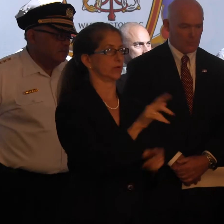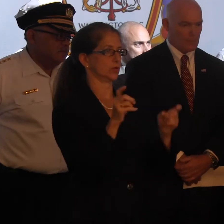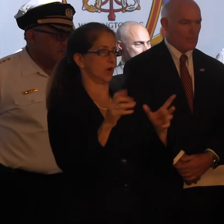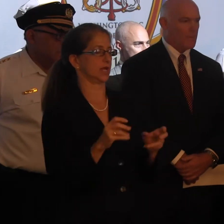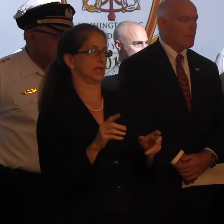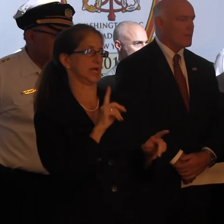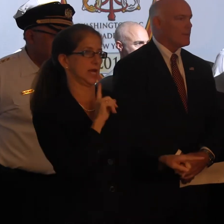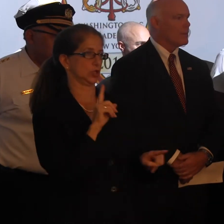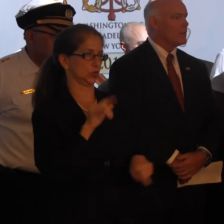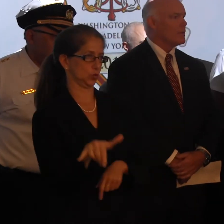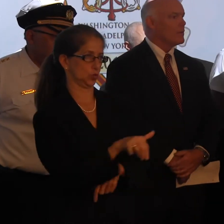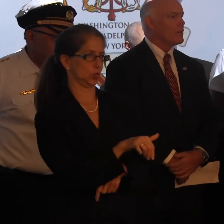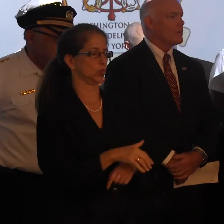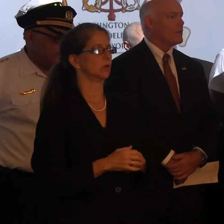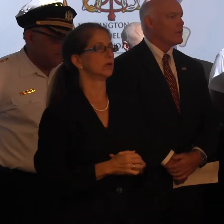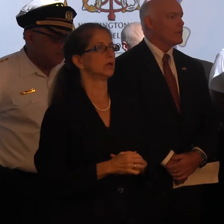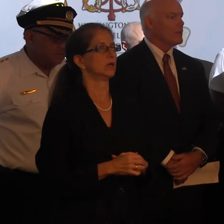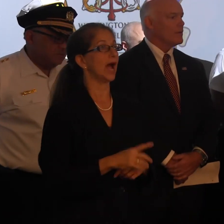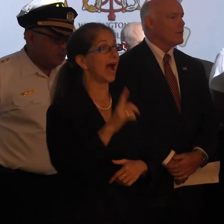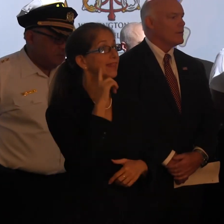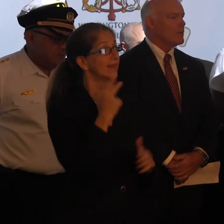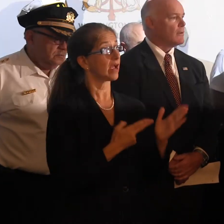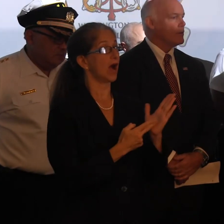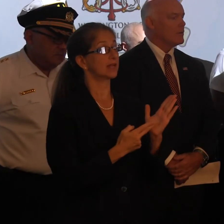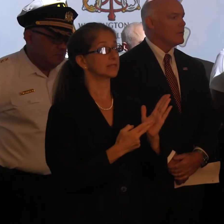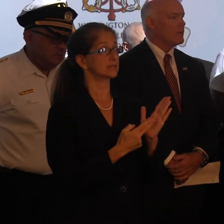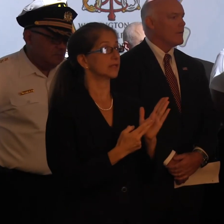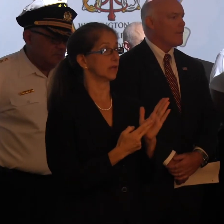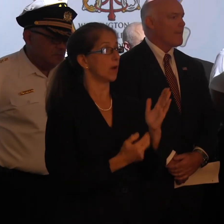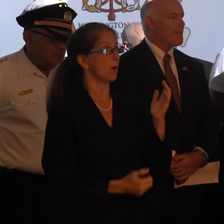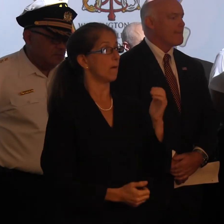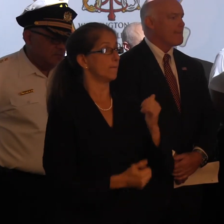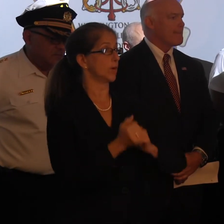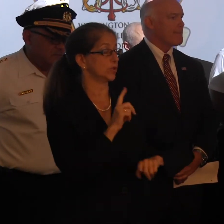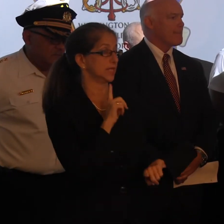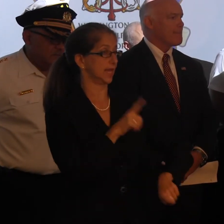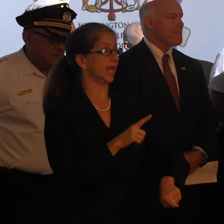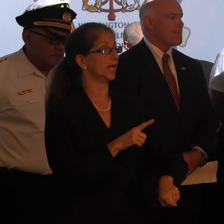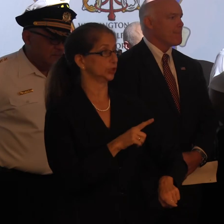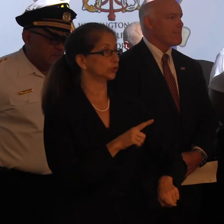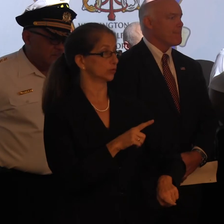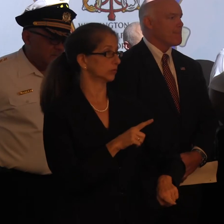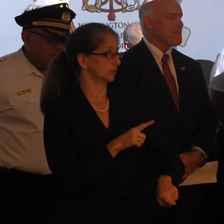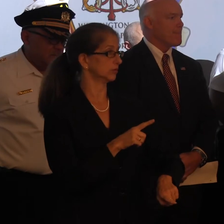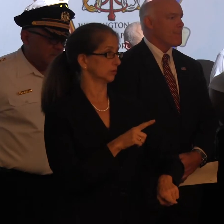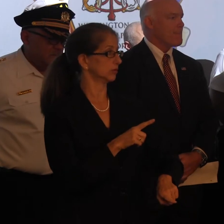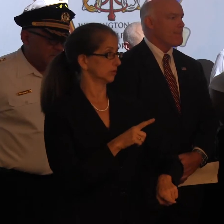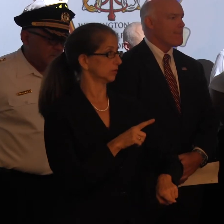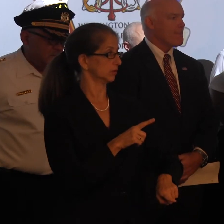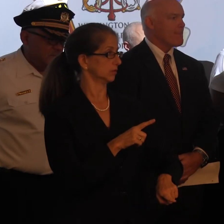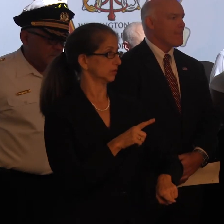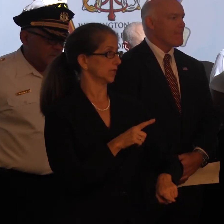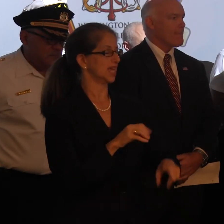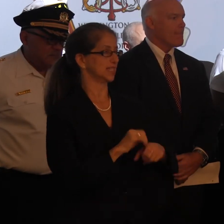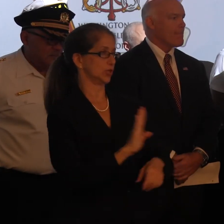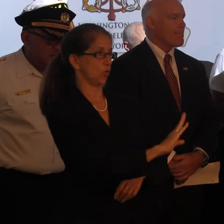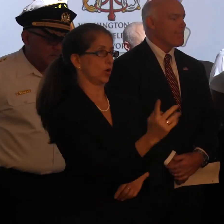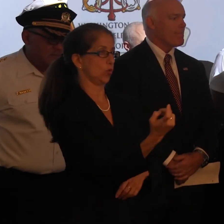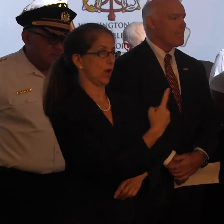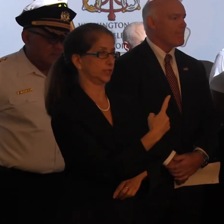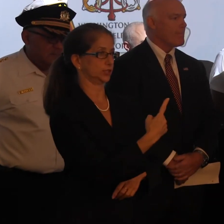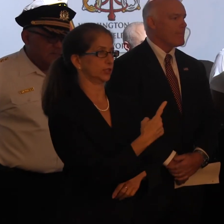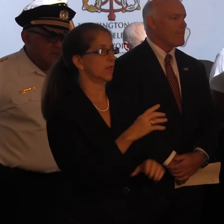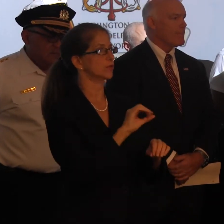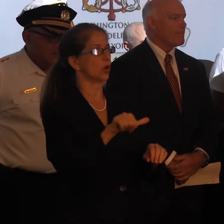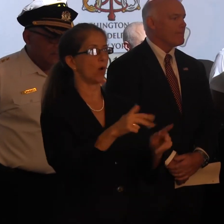parts, I think, quite honestly, the bulk of the answer is literally in the question. There's no